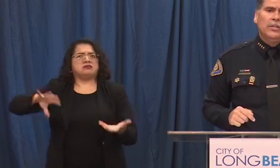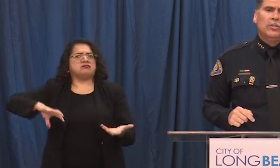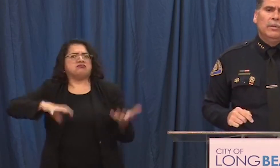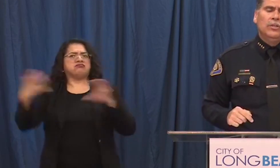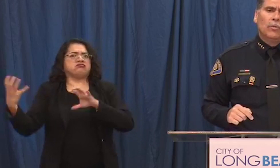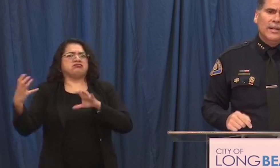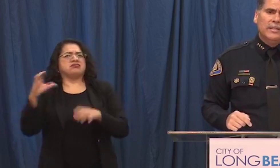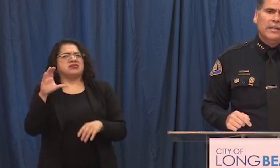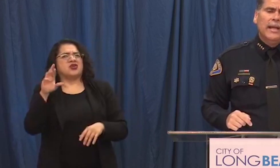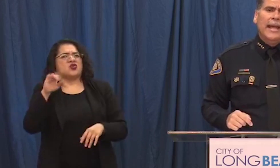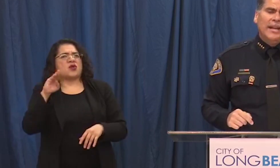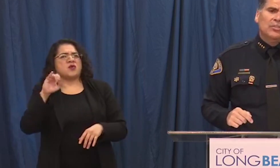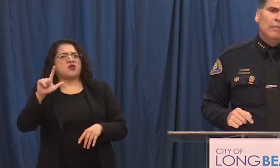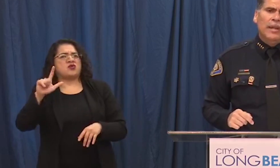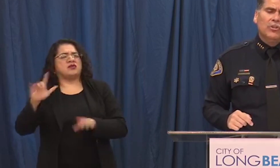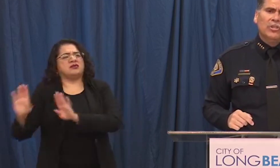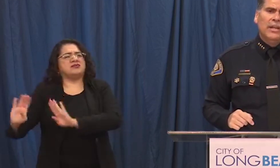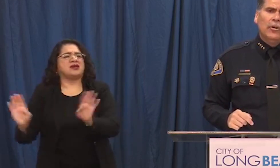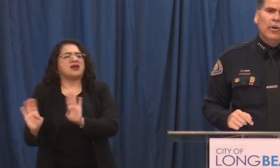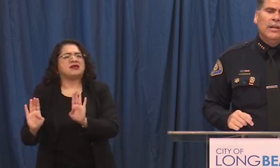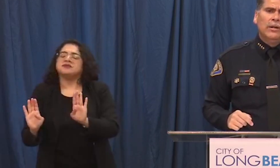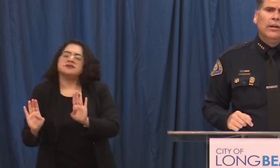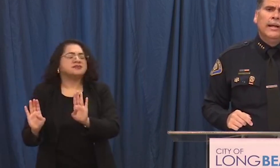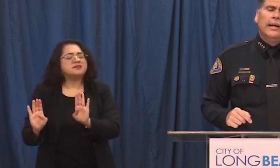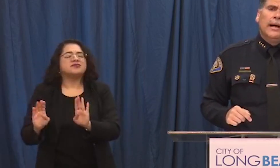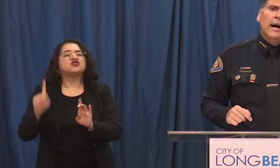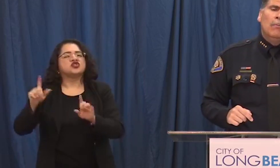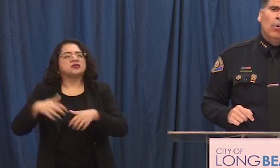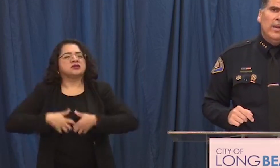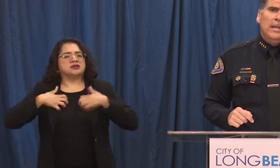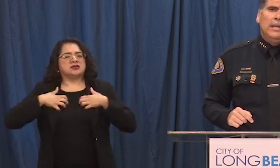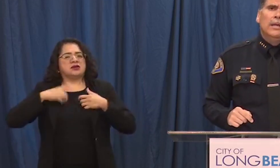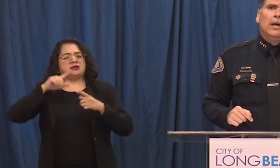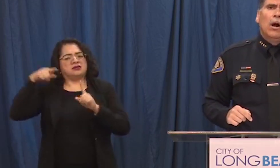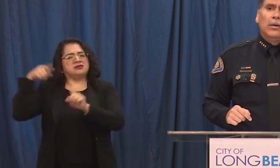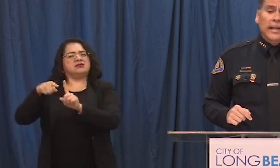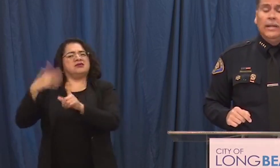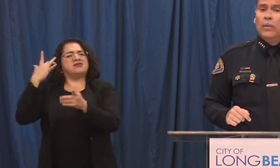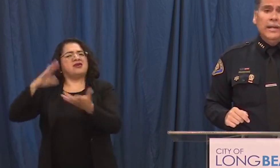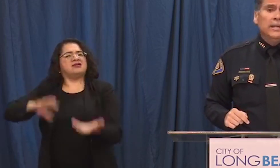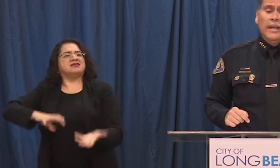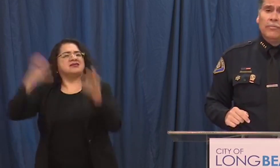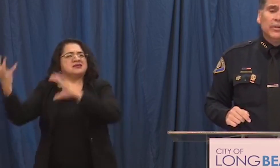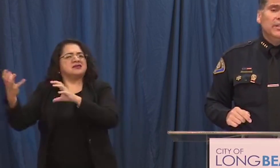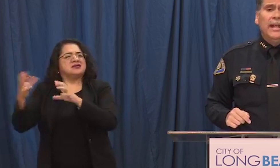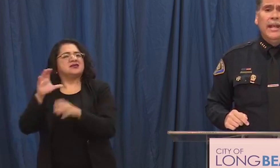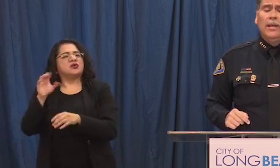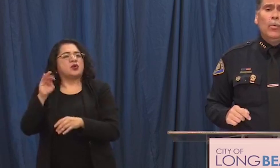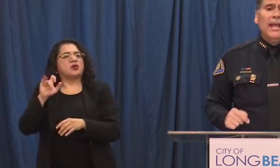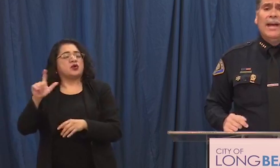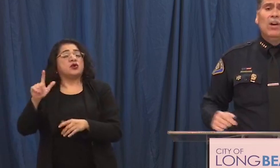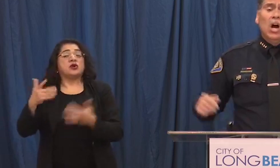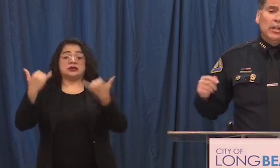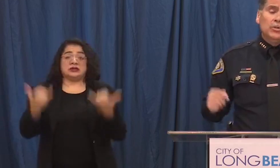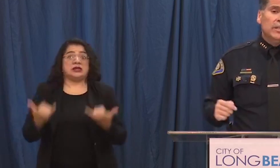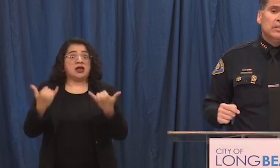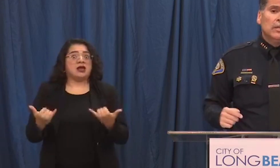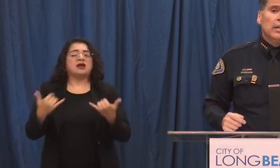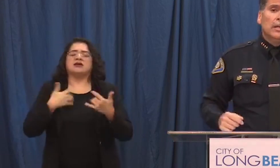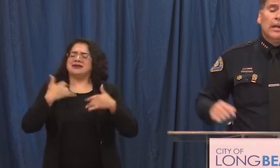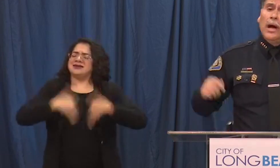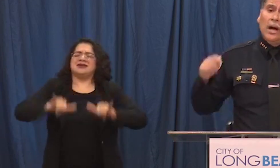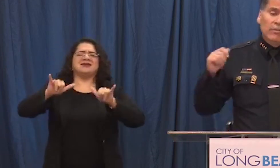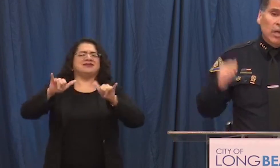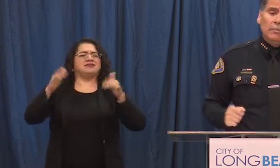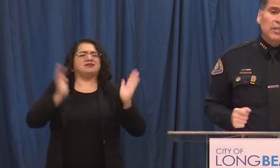anger needs to be directed and as the mayor stated earlier um we are getting ready again for today we have hundreds